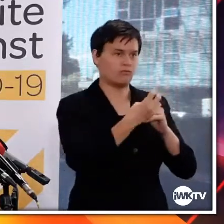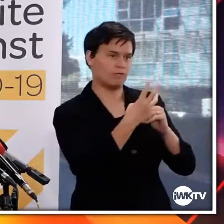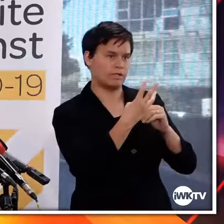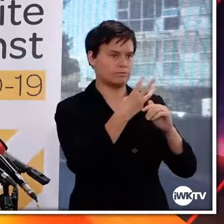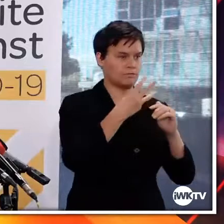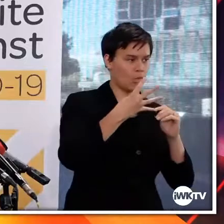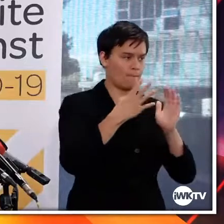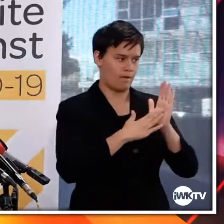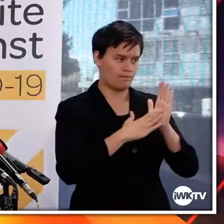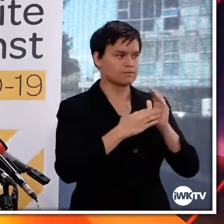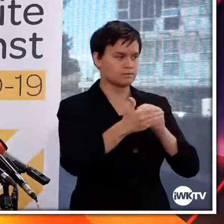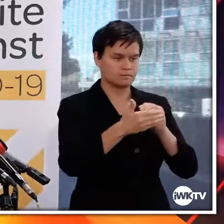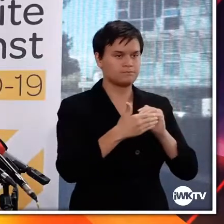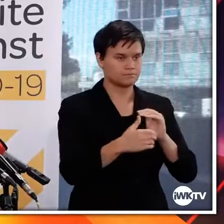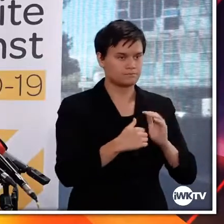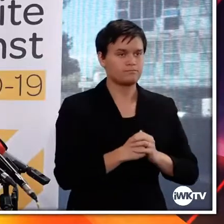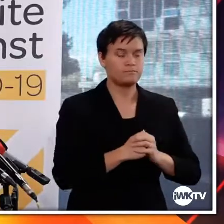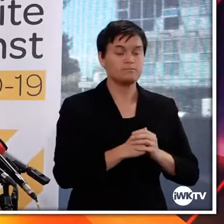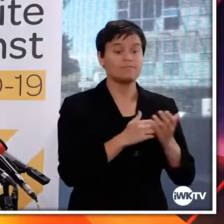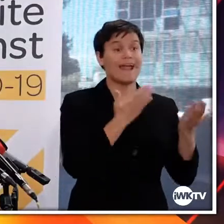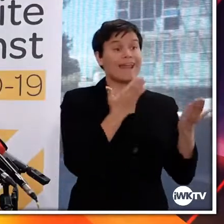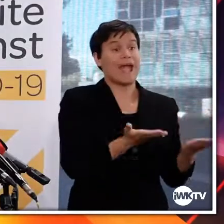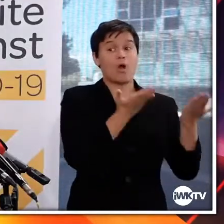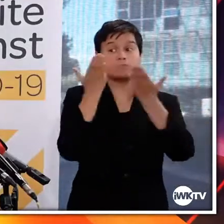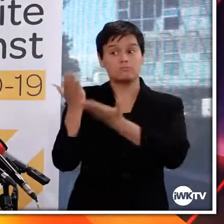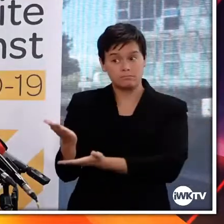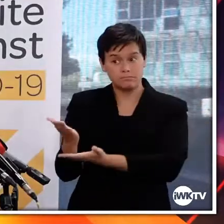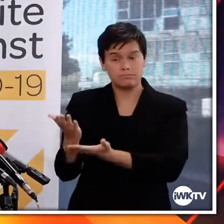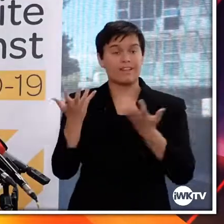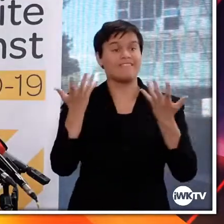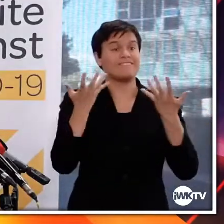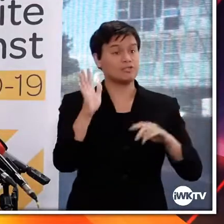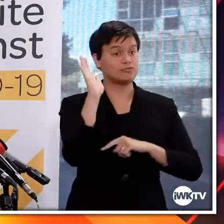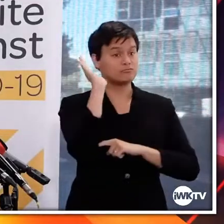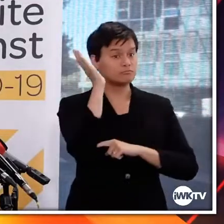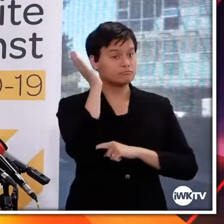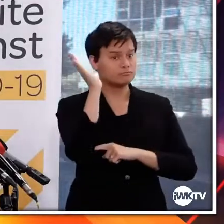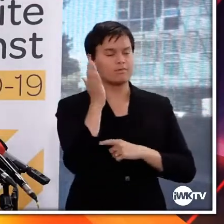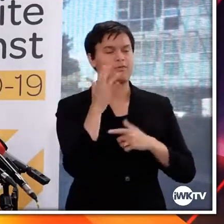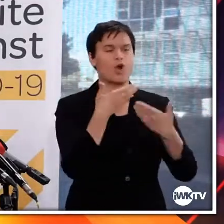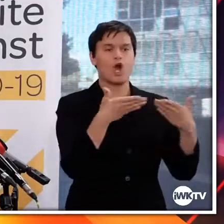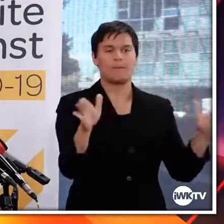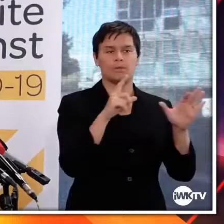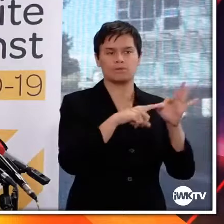vaccine. after that, we will take your questions. Thank you. Thanks, Ashley.